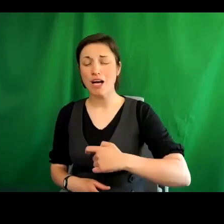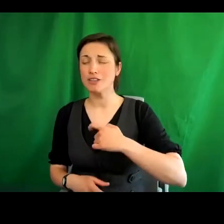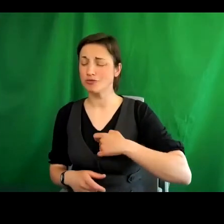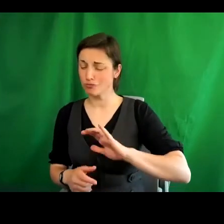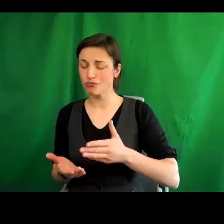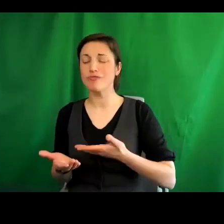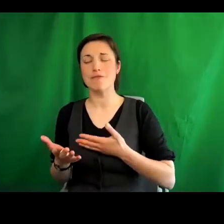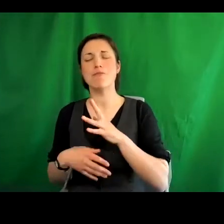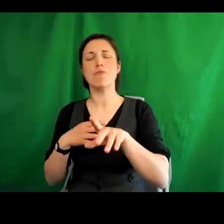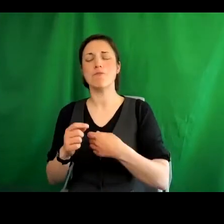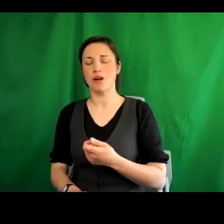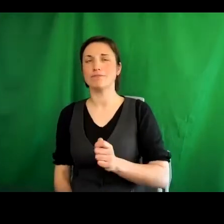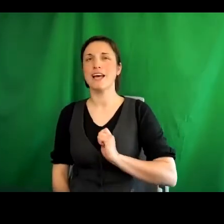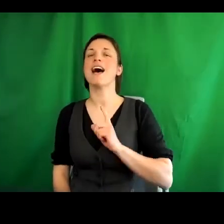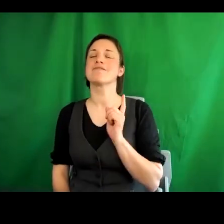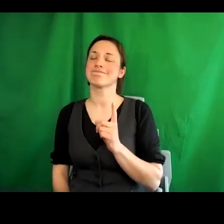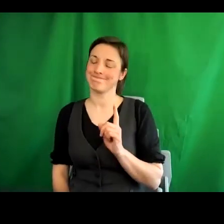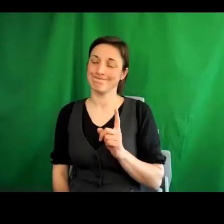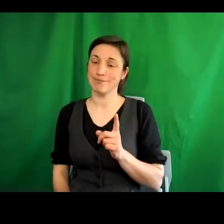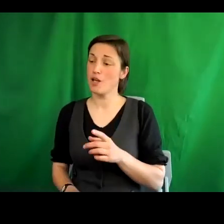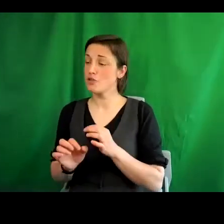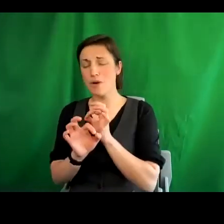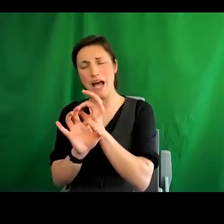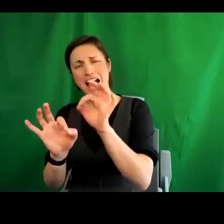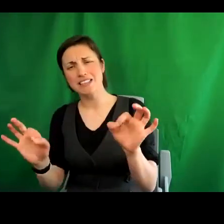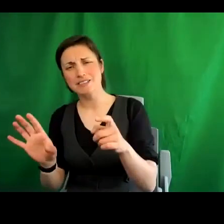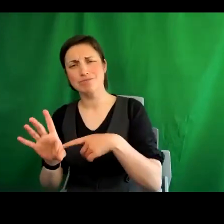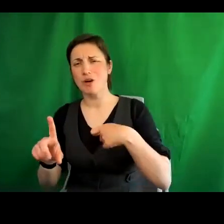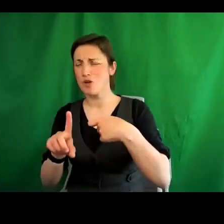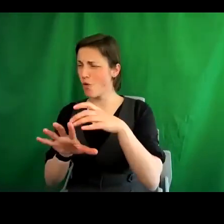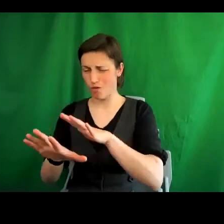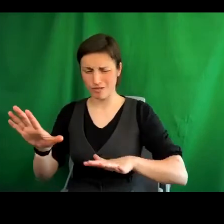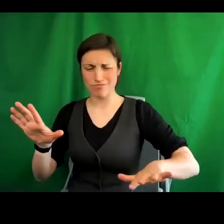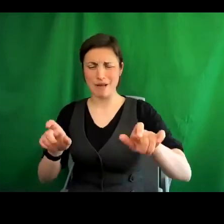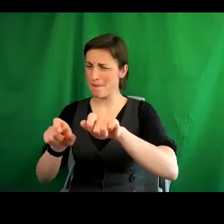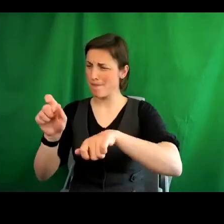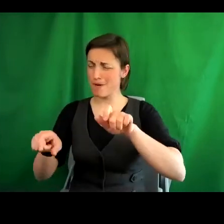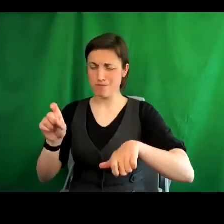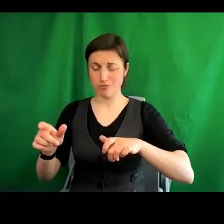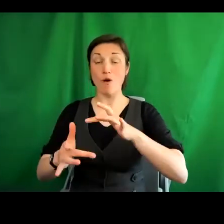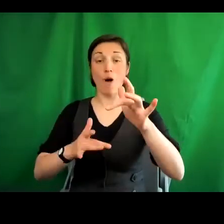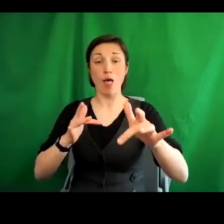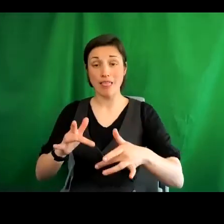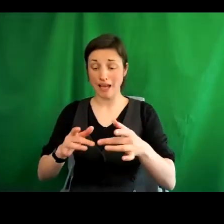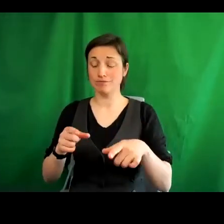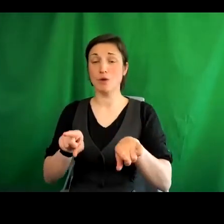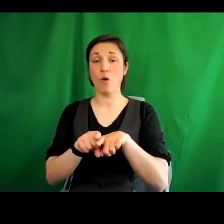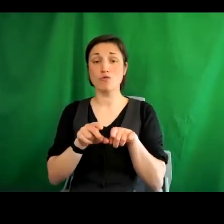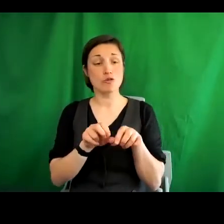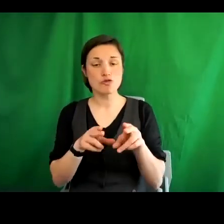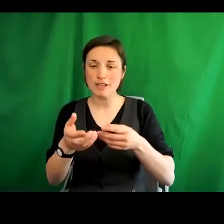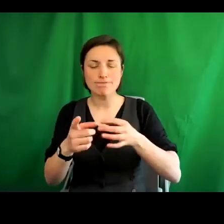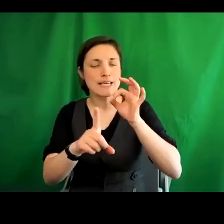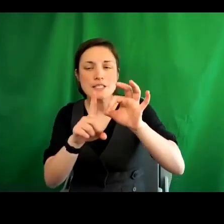So we asked the people of York online and in the streets what they considered to be the key human rights for the city